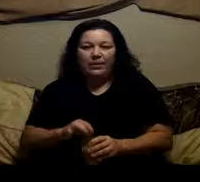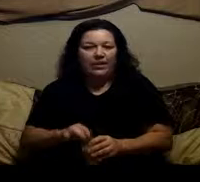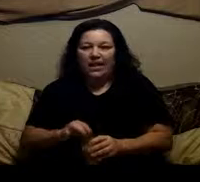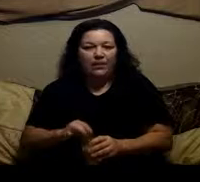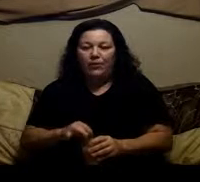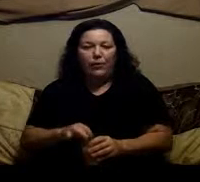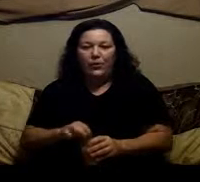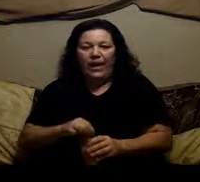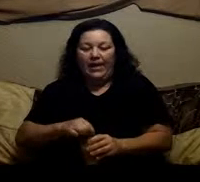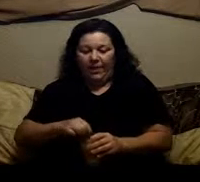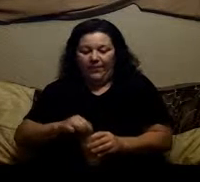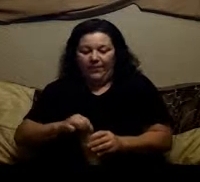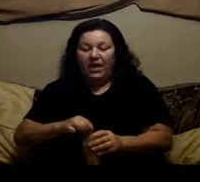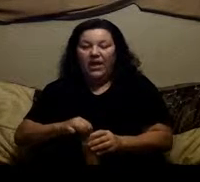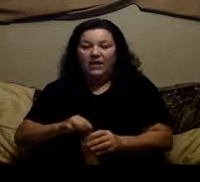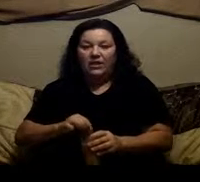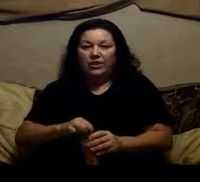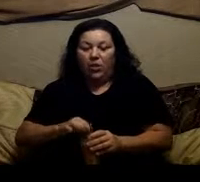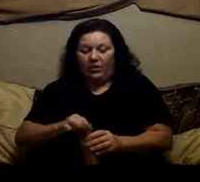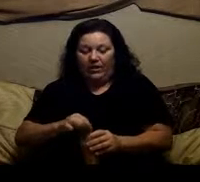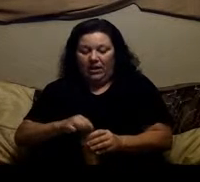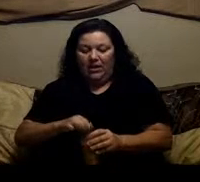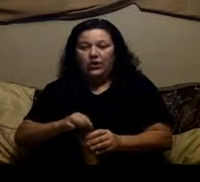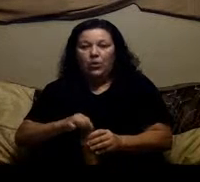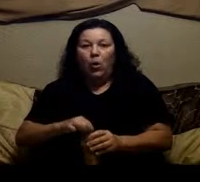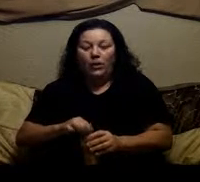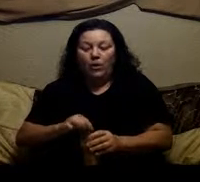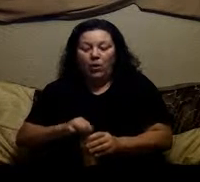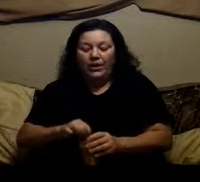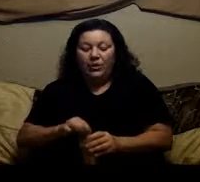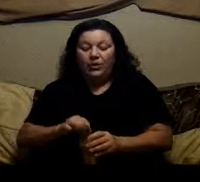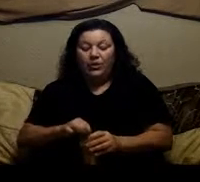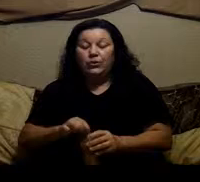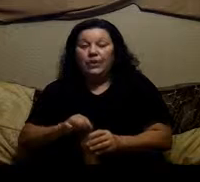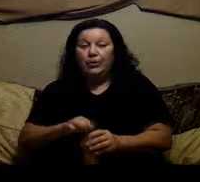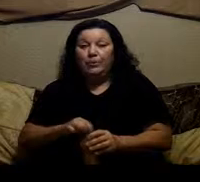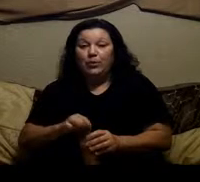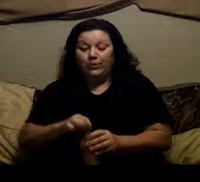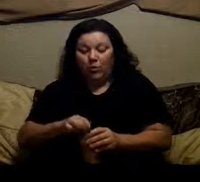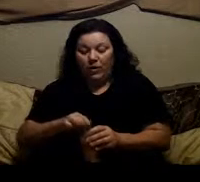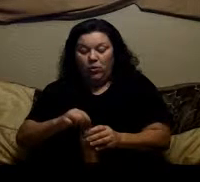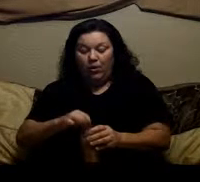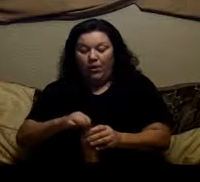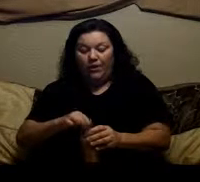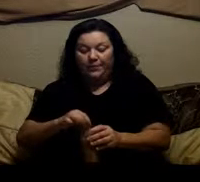able to get it to flow through the enema and into your colon So you only want to use two tablespoons per one quart of water